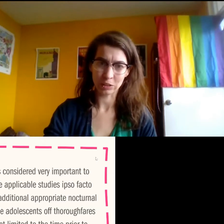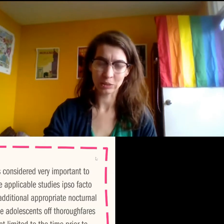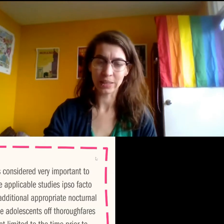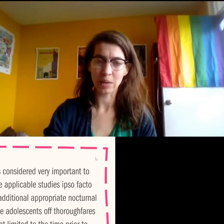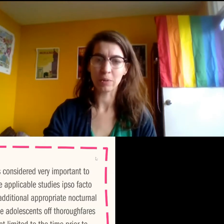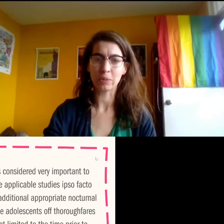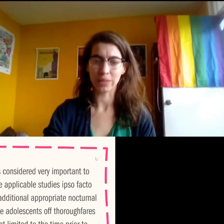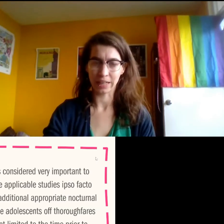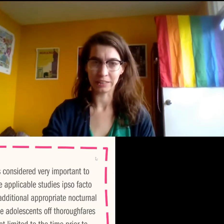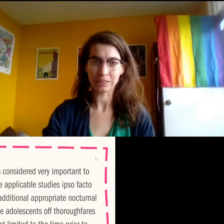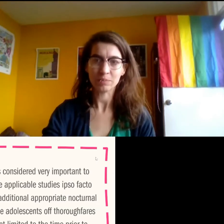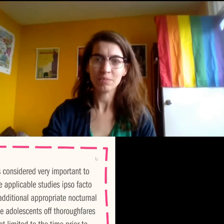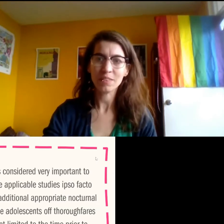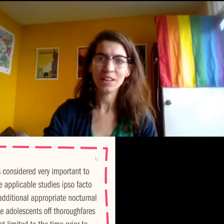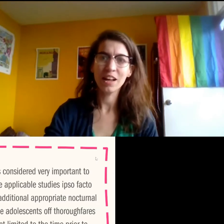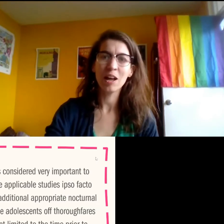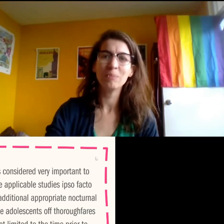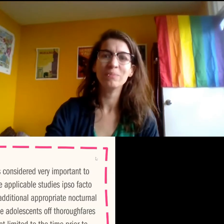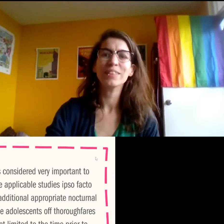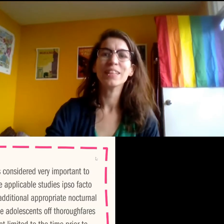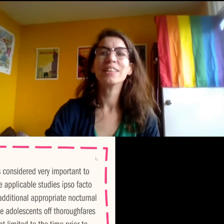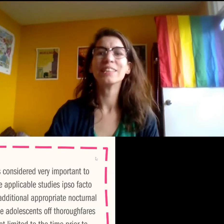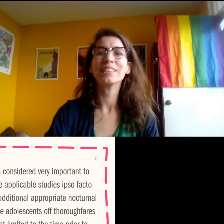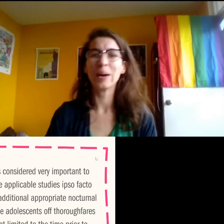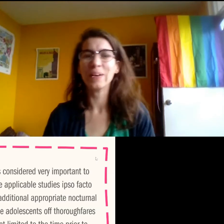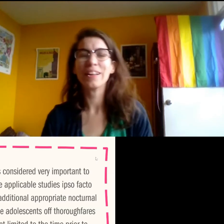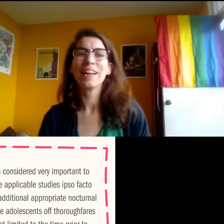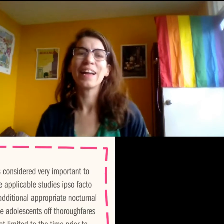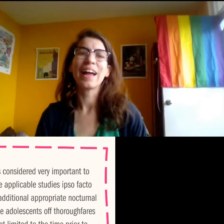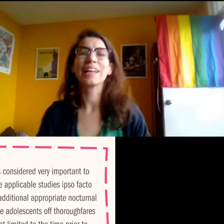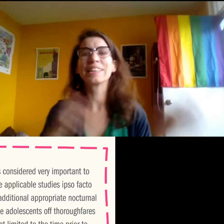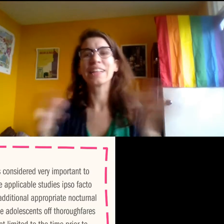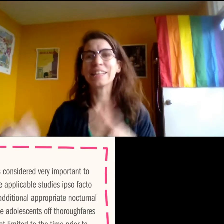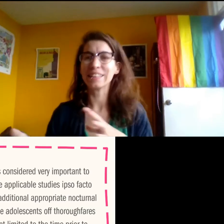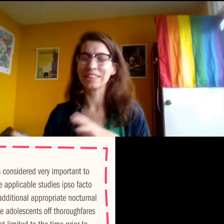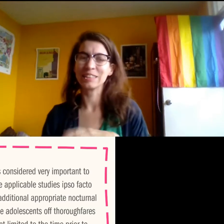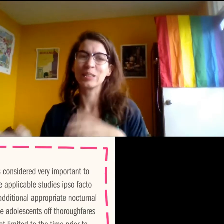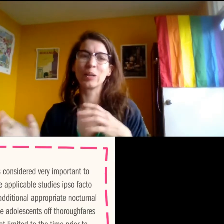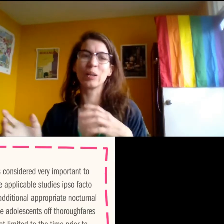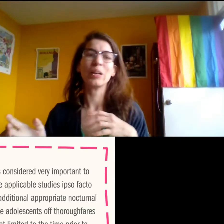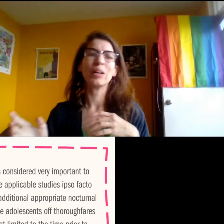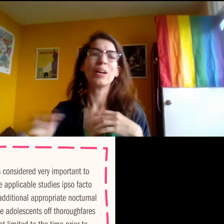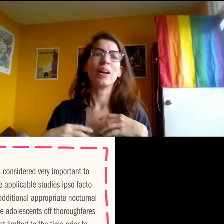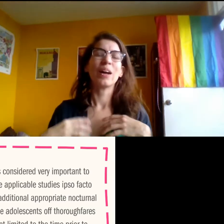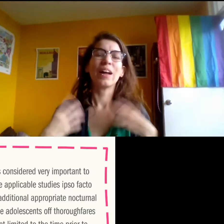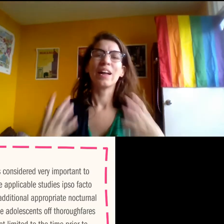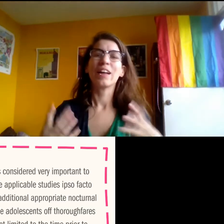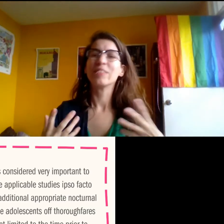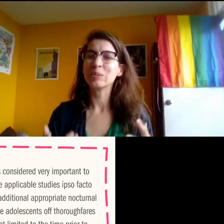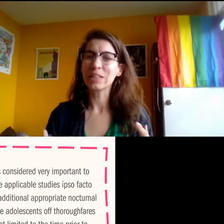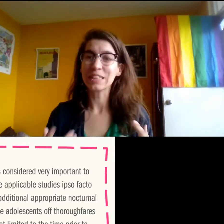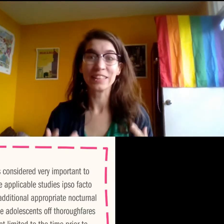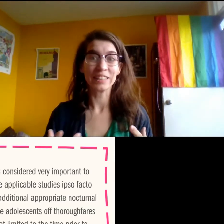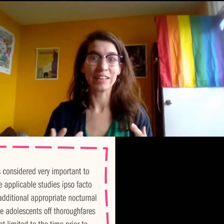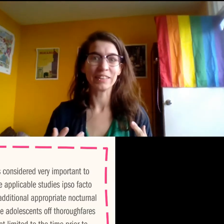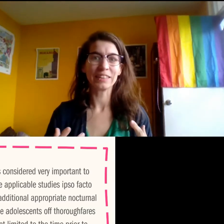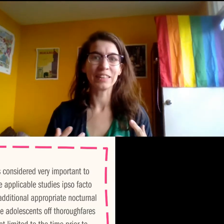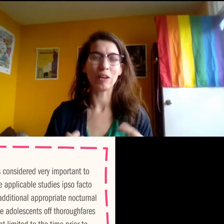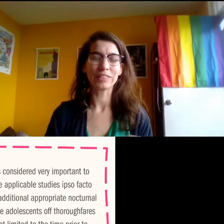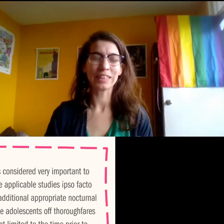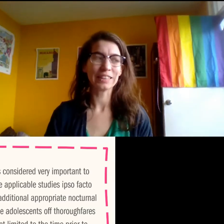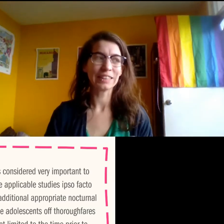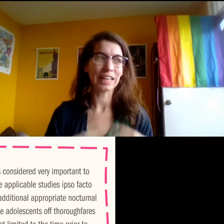and or 2am on weekends. Um, so at the end of this deal, this one is